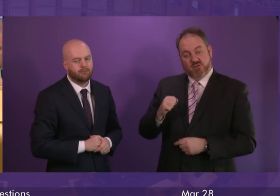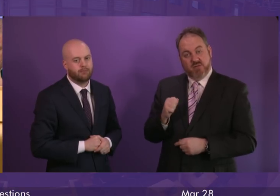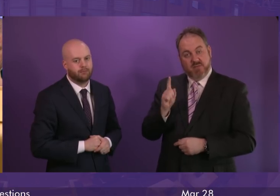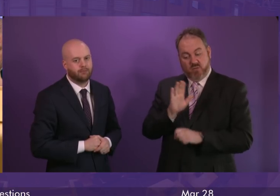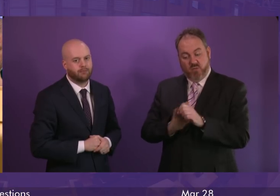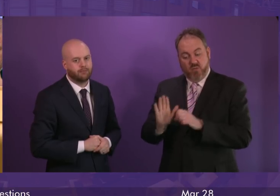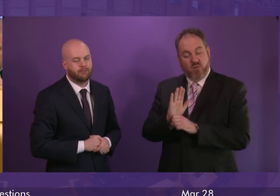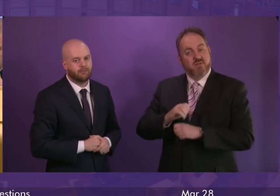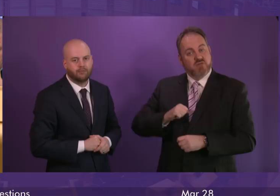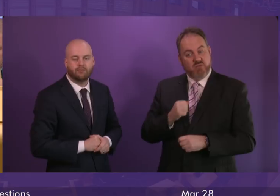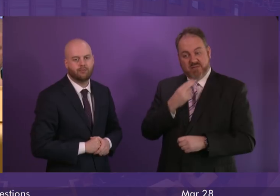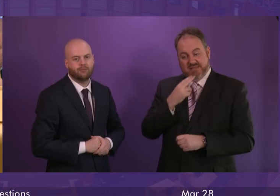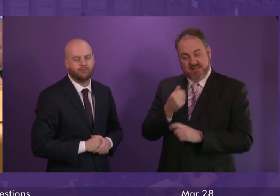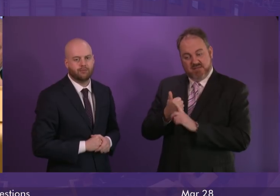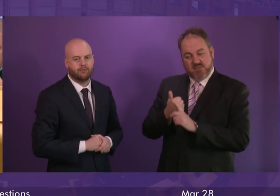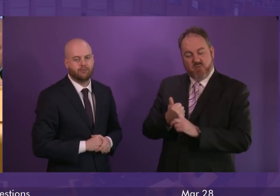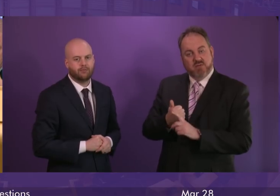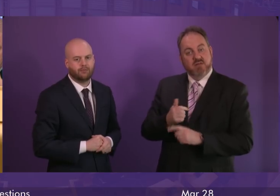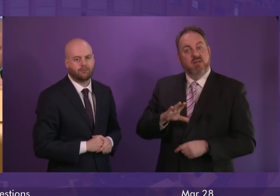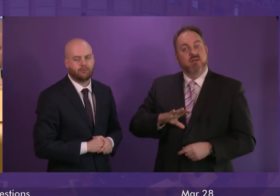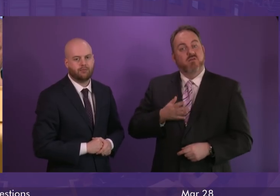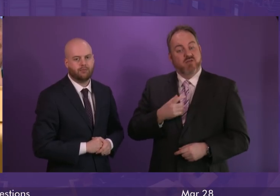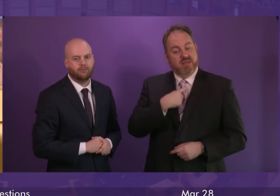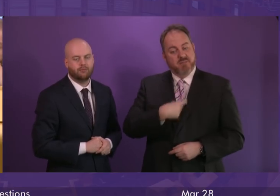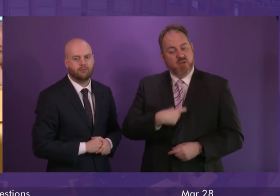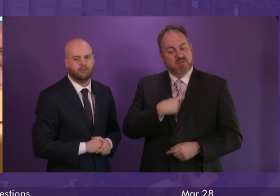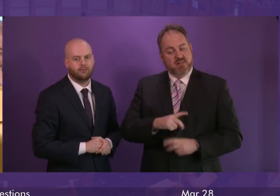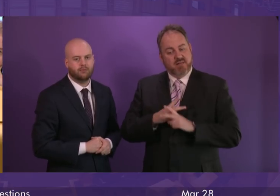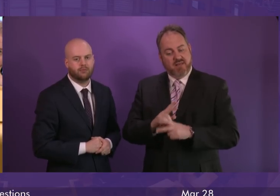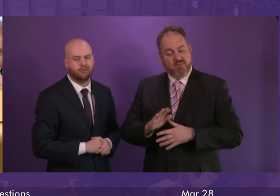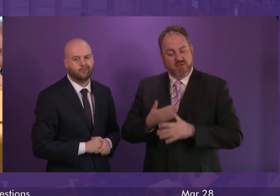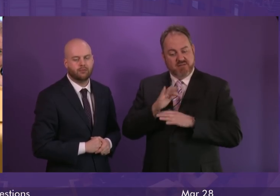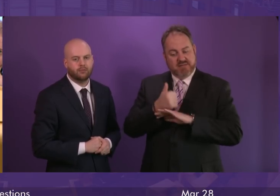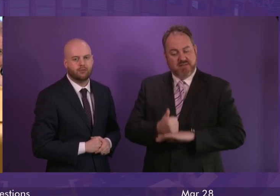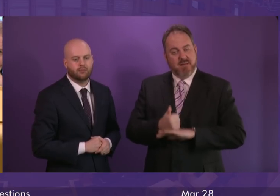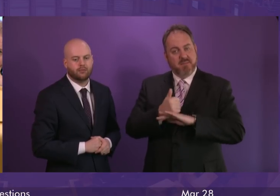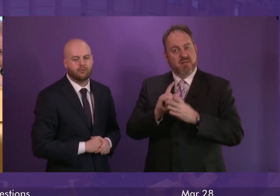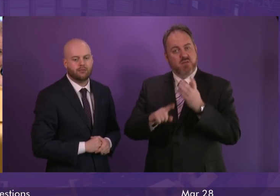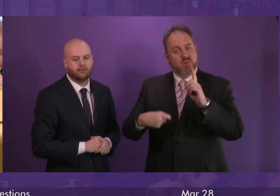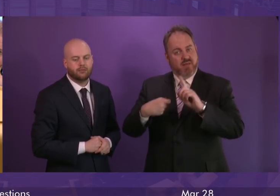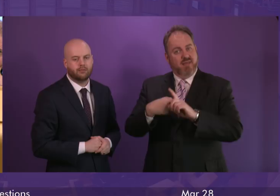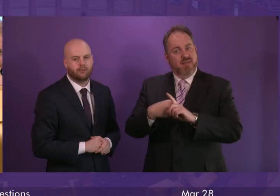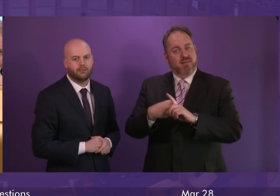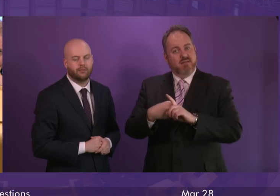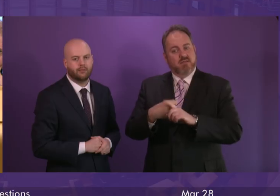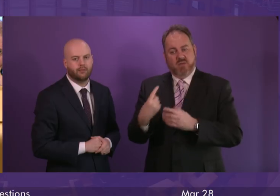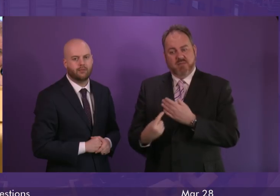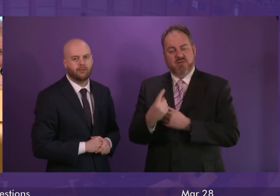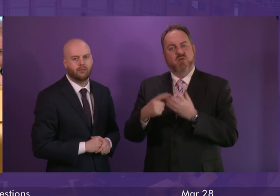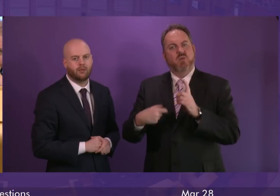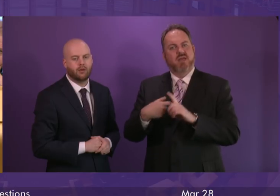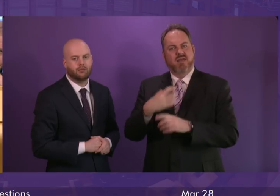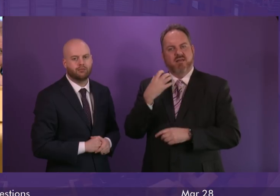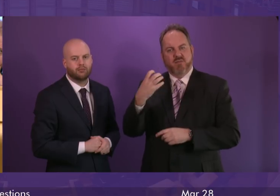people across all of Scotland. When free personal care was first introduced in the UK, the UK government